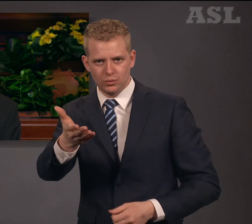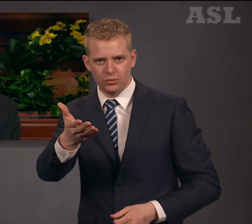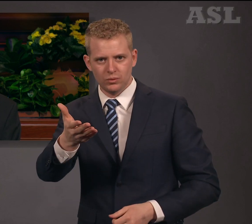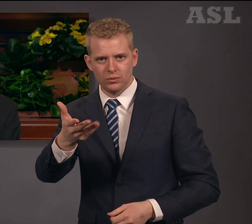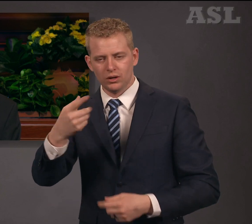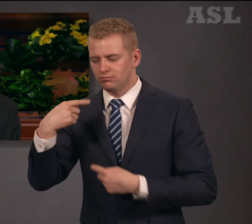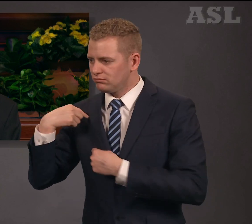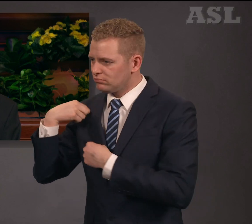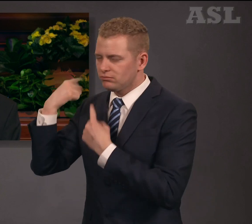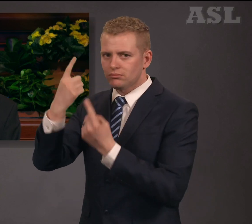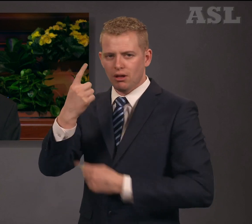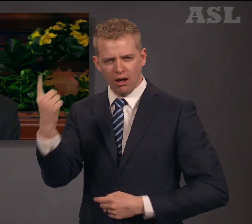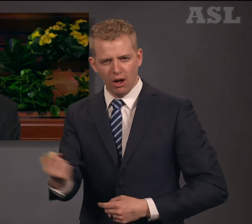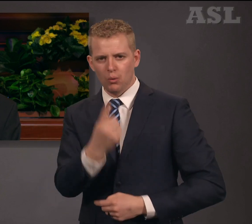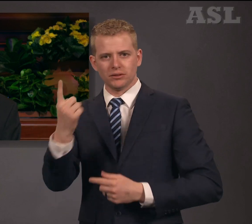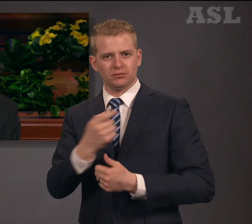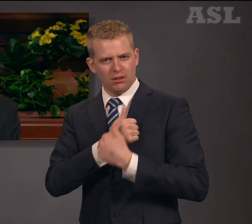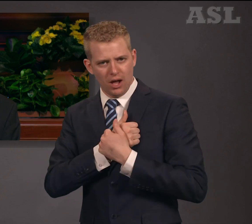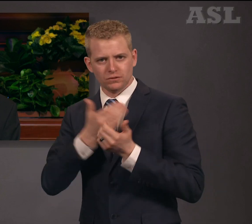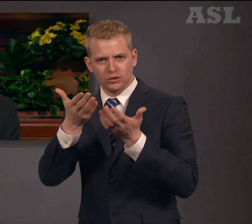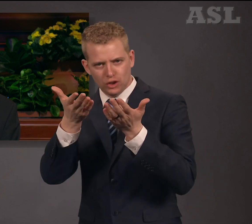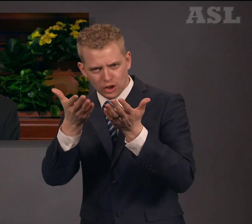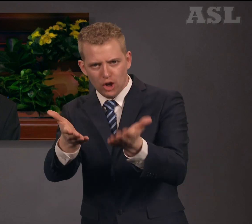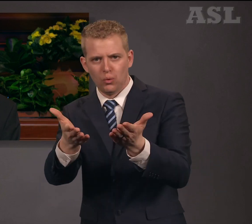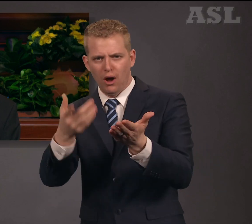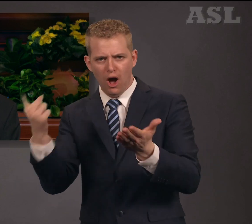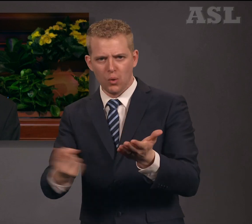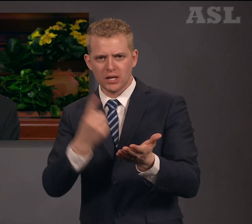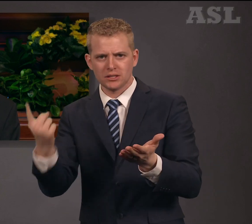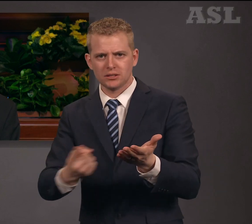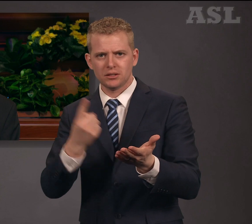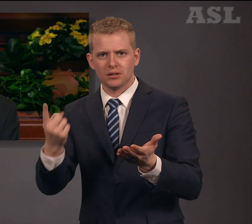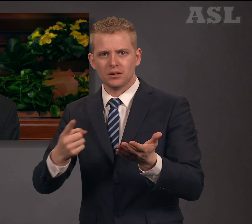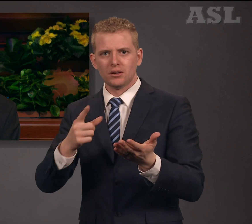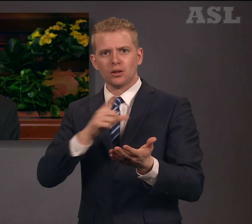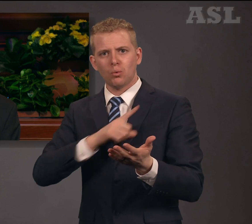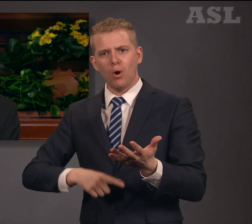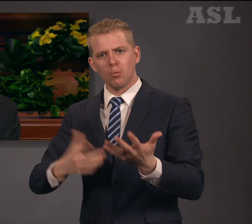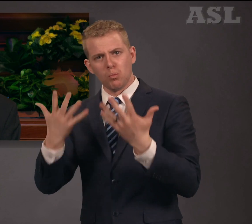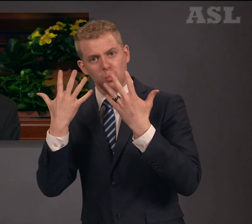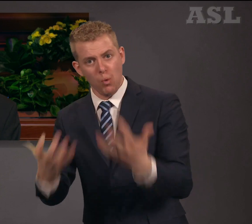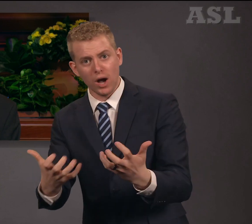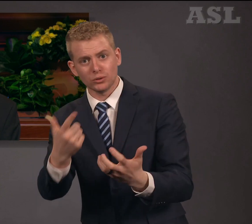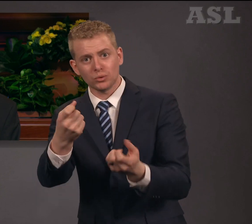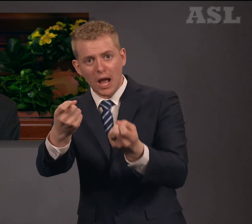to come back. Your promised blessings are still in place.